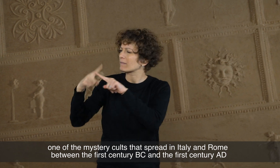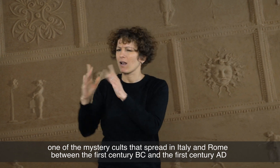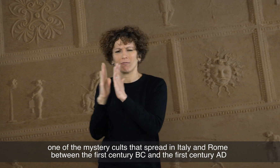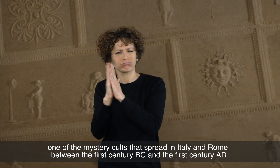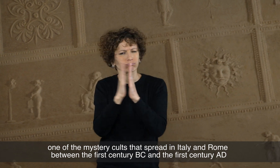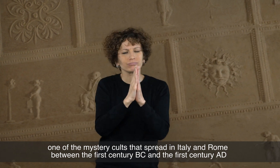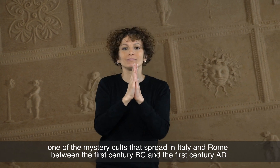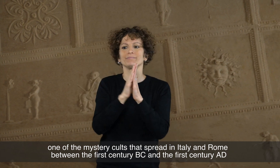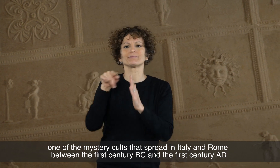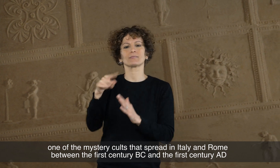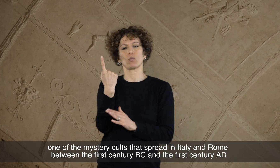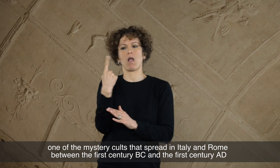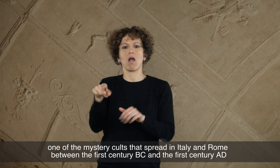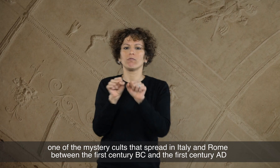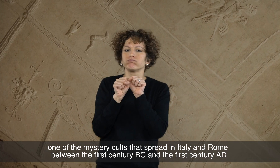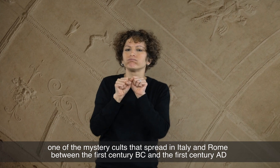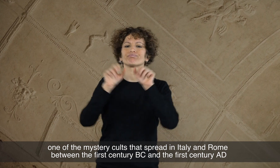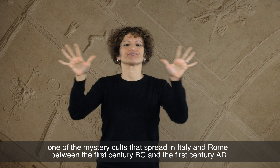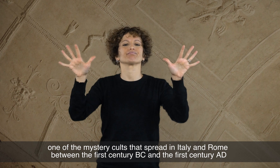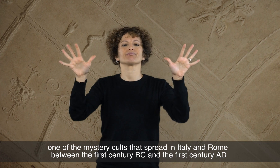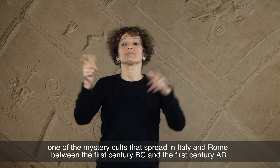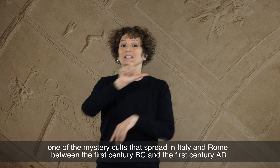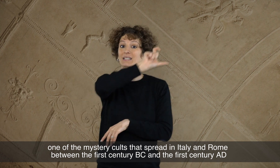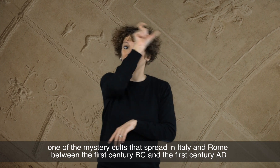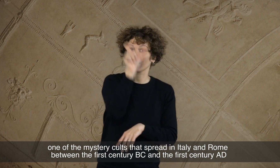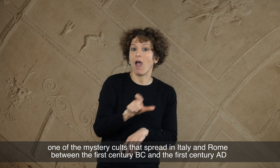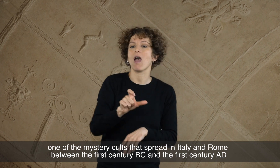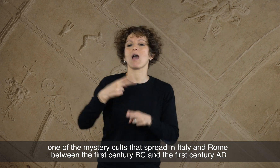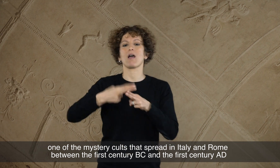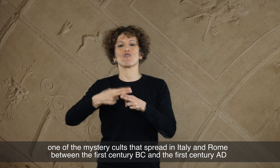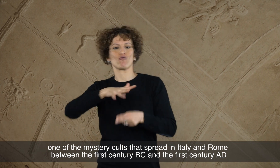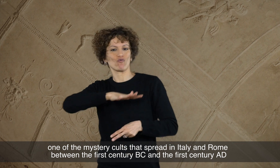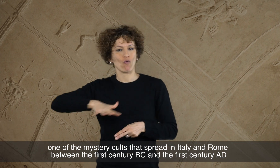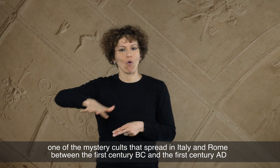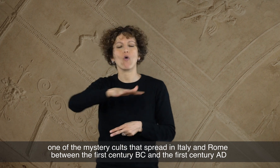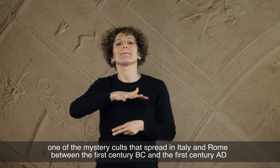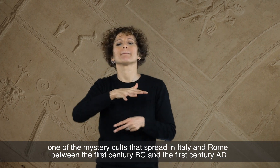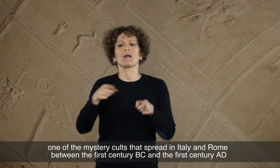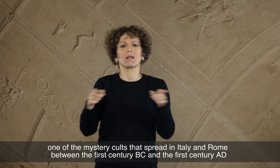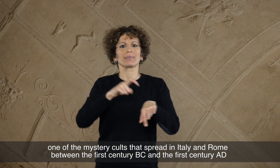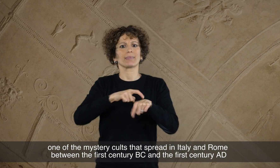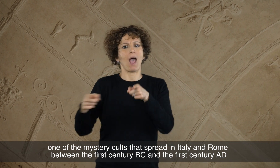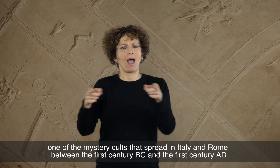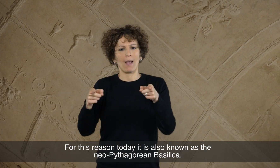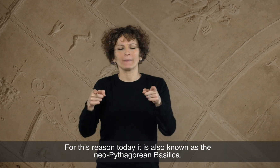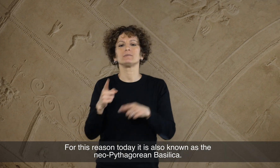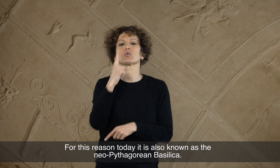between the first century BC and the first century AD. For this